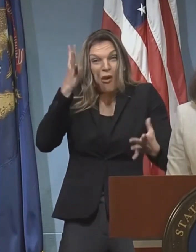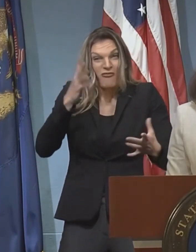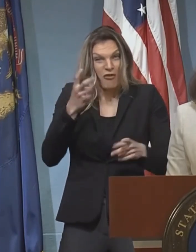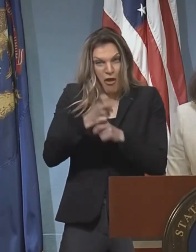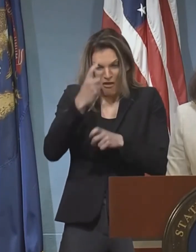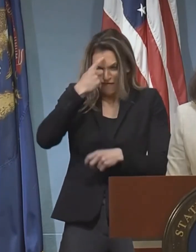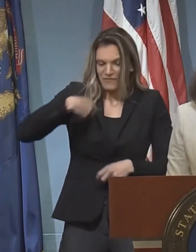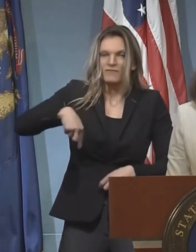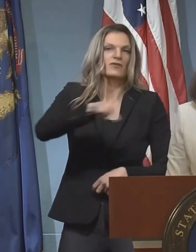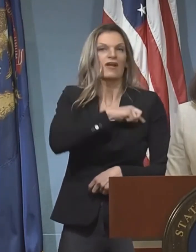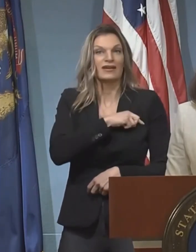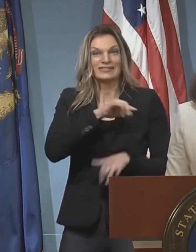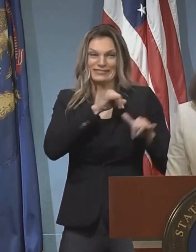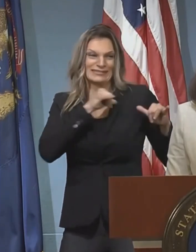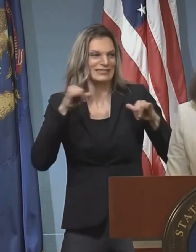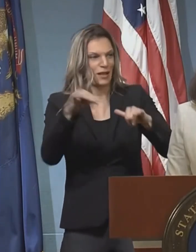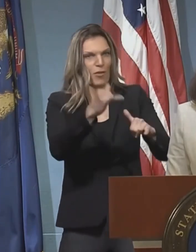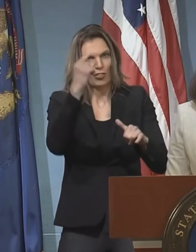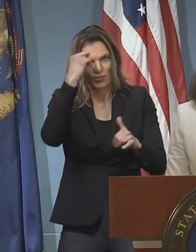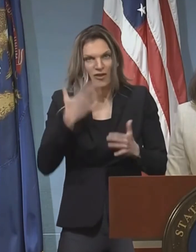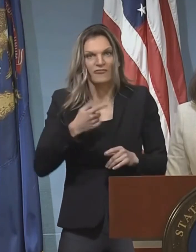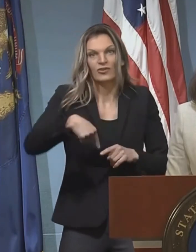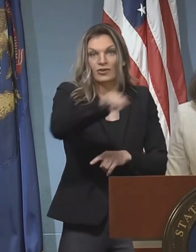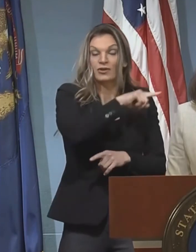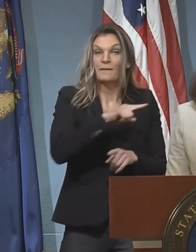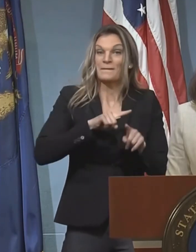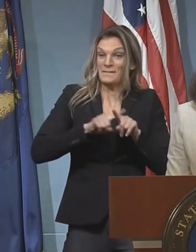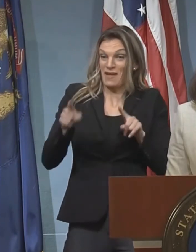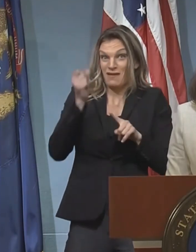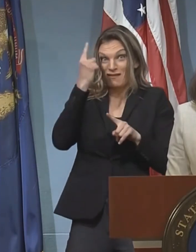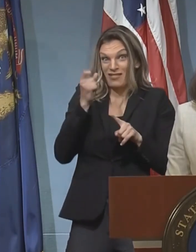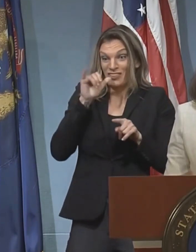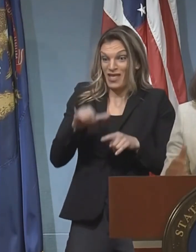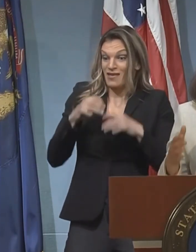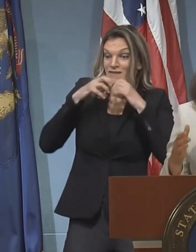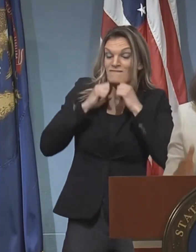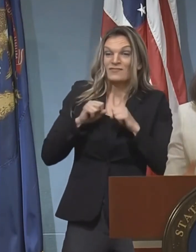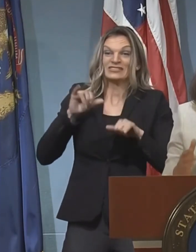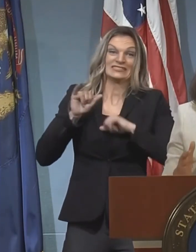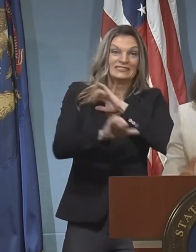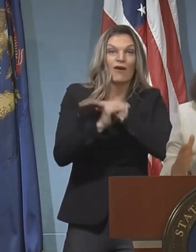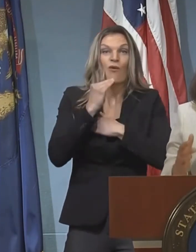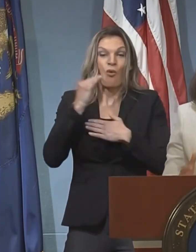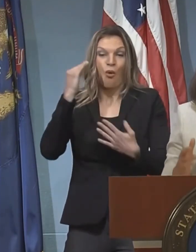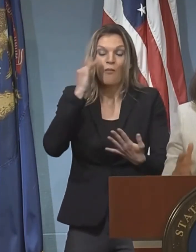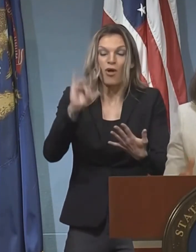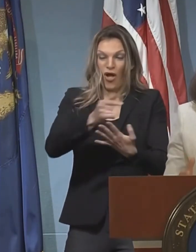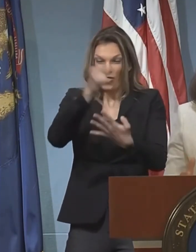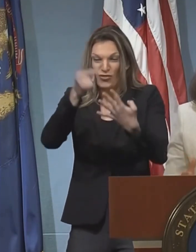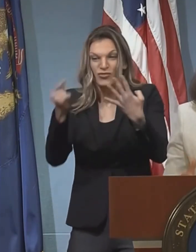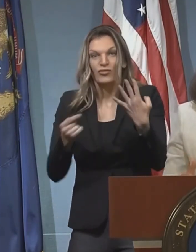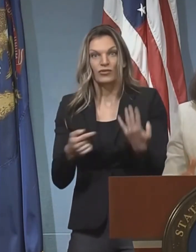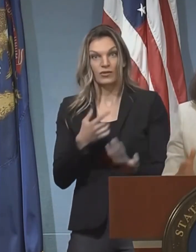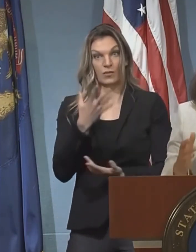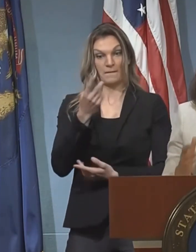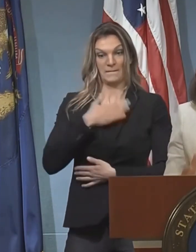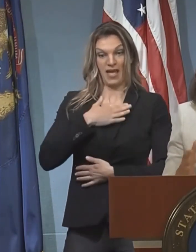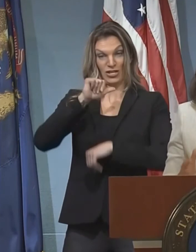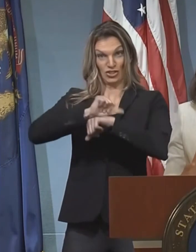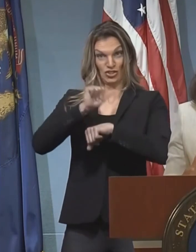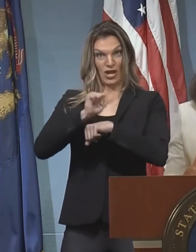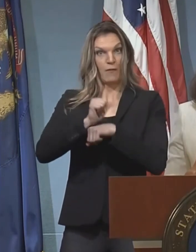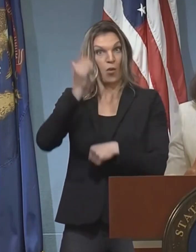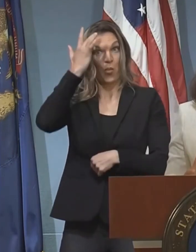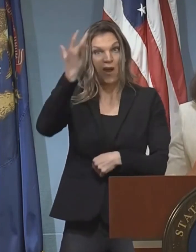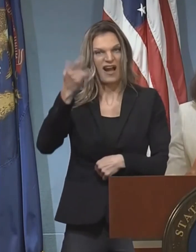and I know that to be true. And yet, they're absolutely necessary that we have these powers for situations like this. If we